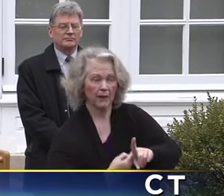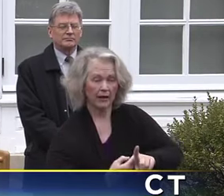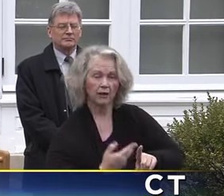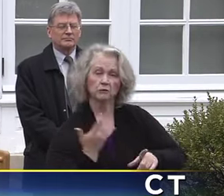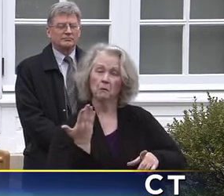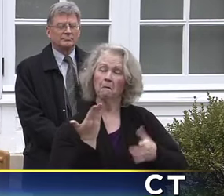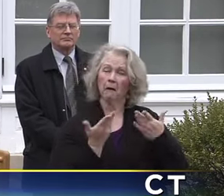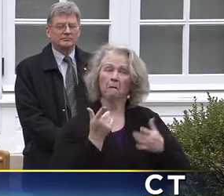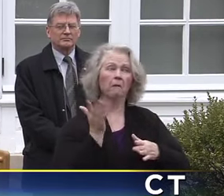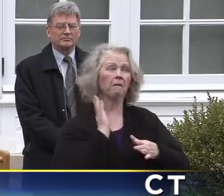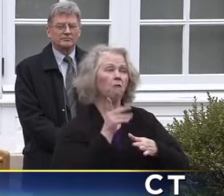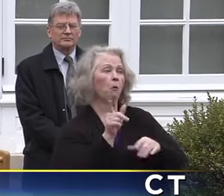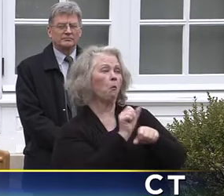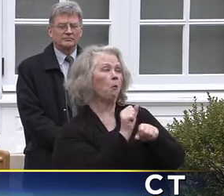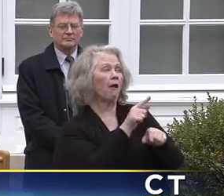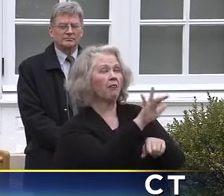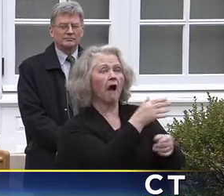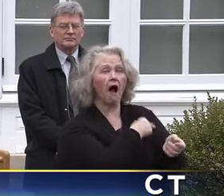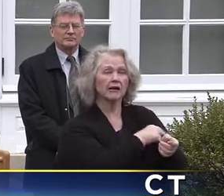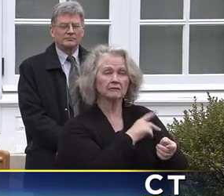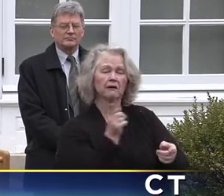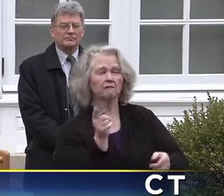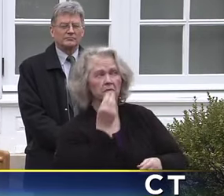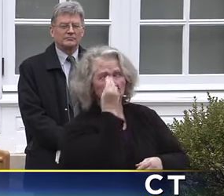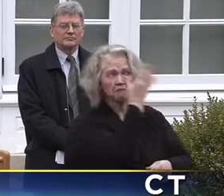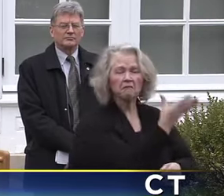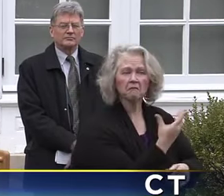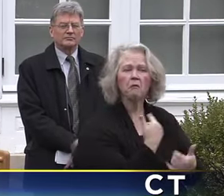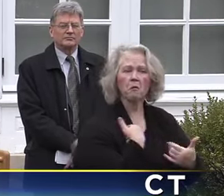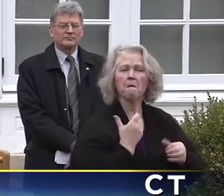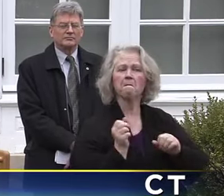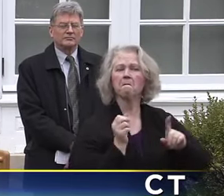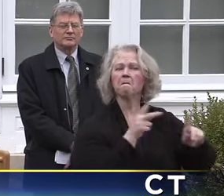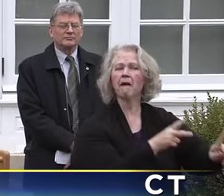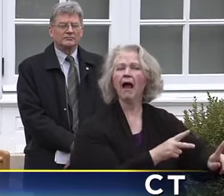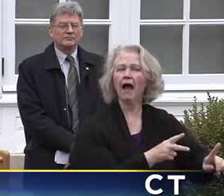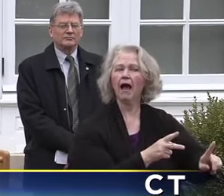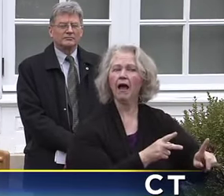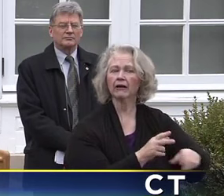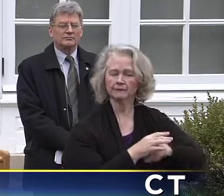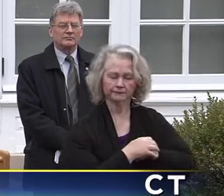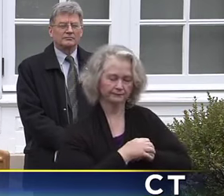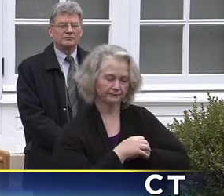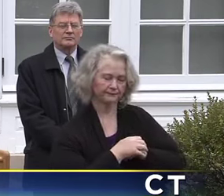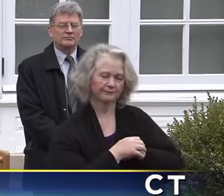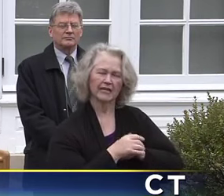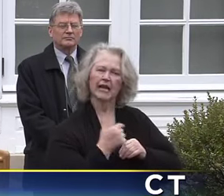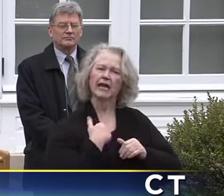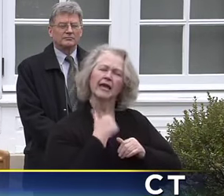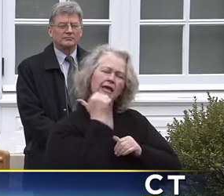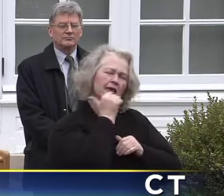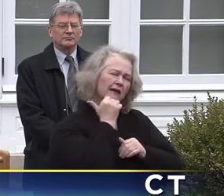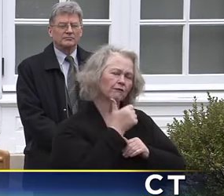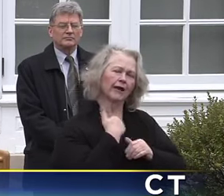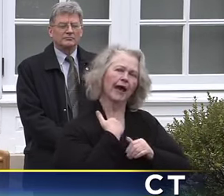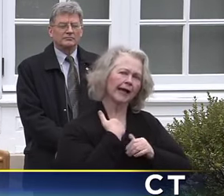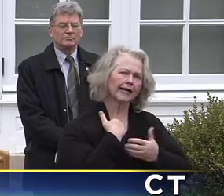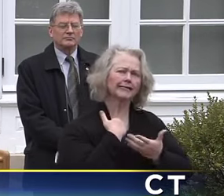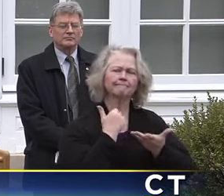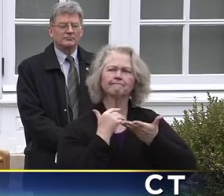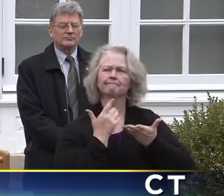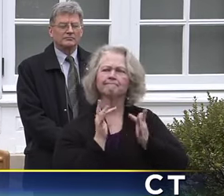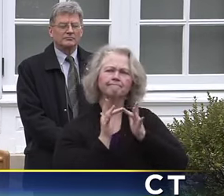were. We need you to be able to step back. I continue to talk every day with my fellow governors on the phone.